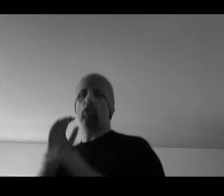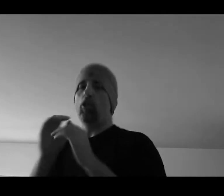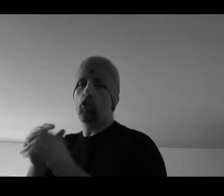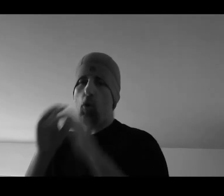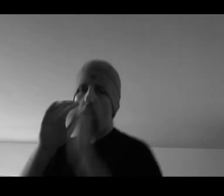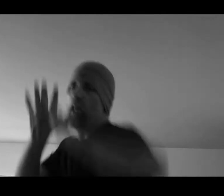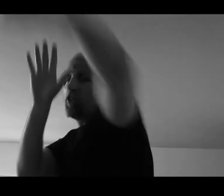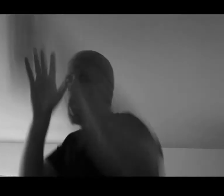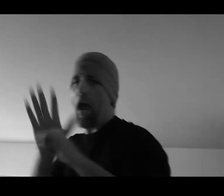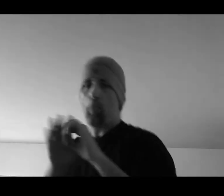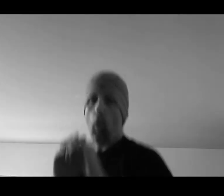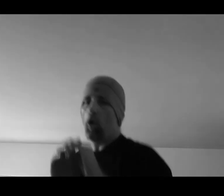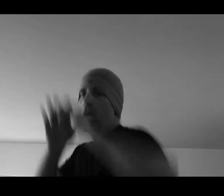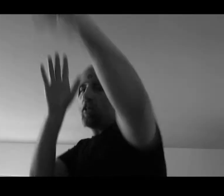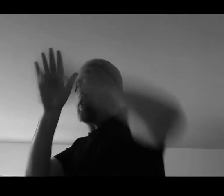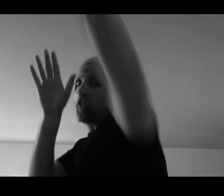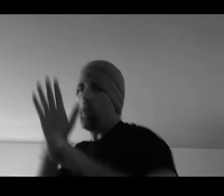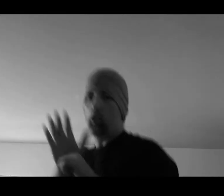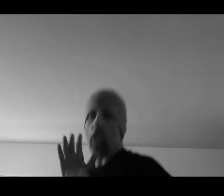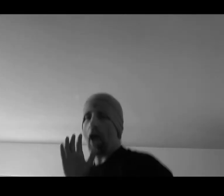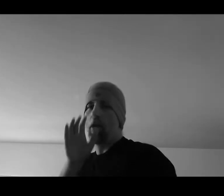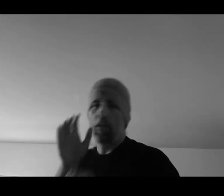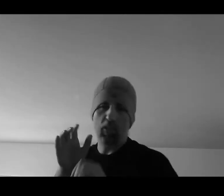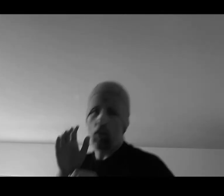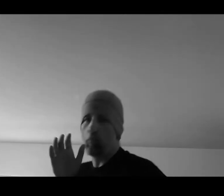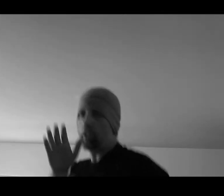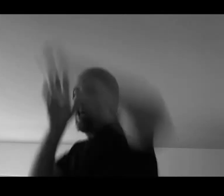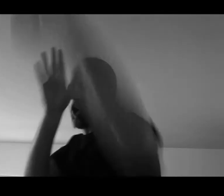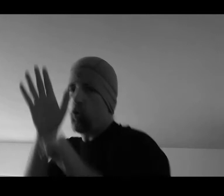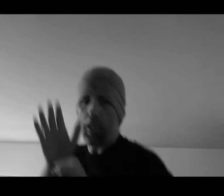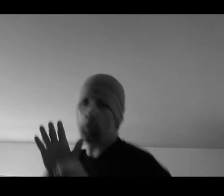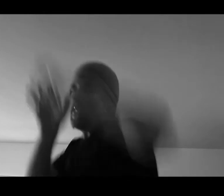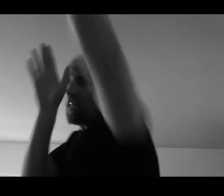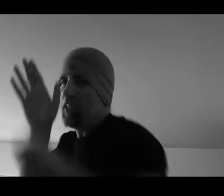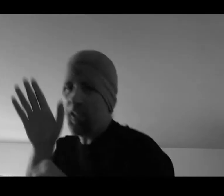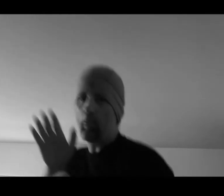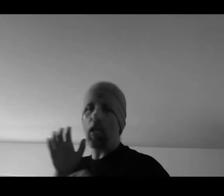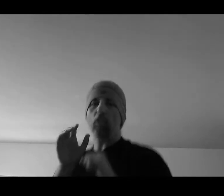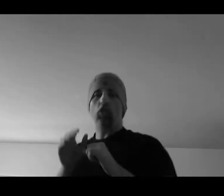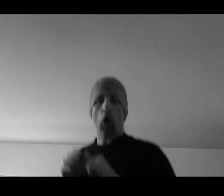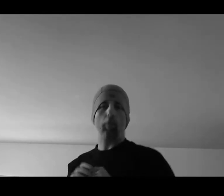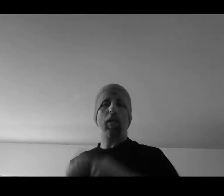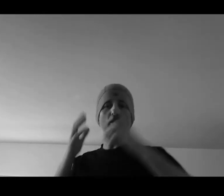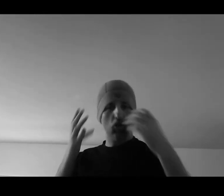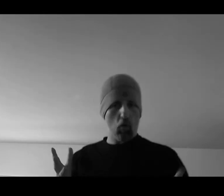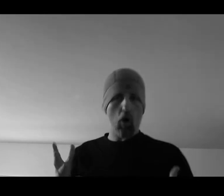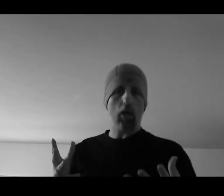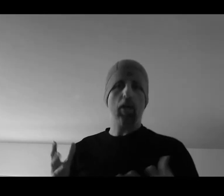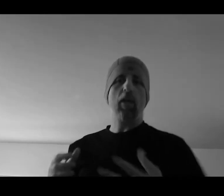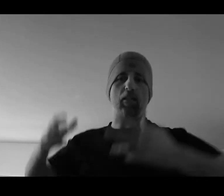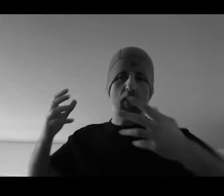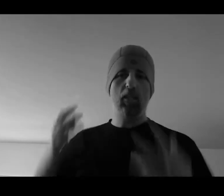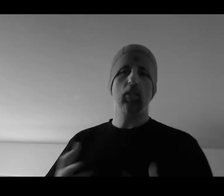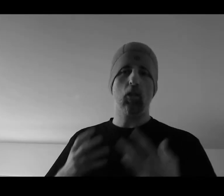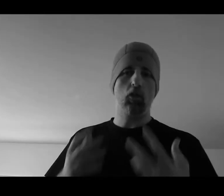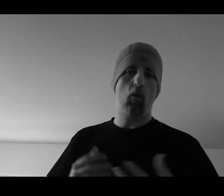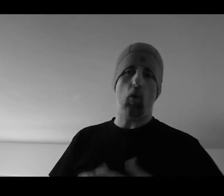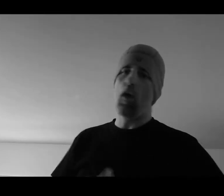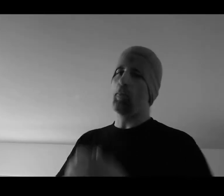a control jab or double jab is going to be crisp and clean and sharp and strong. It's in control. But